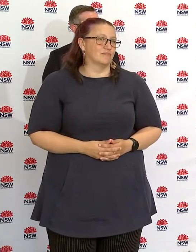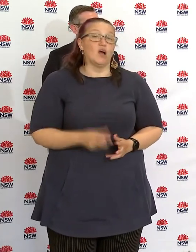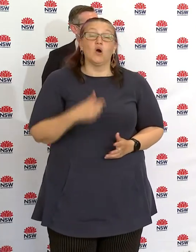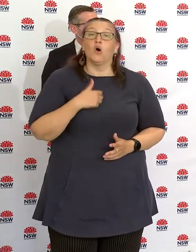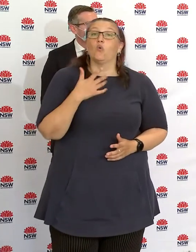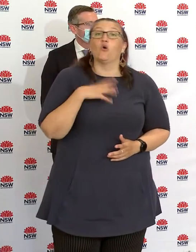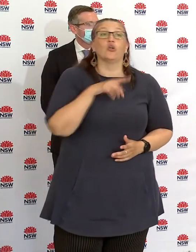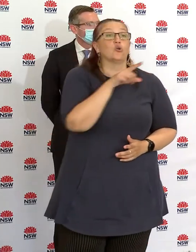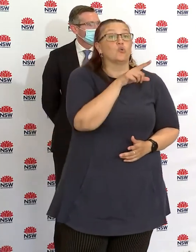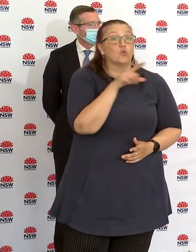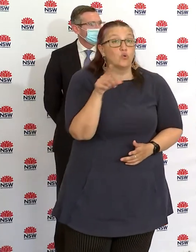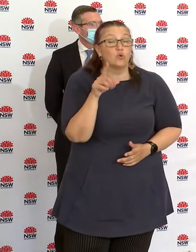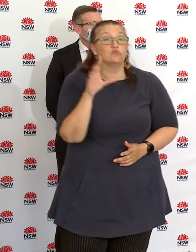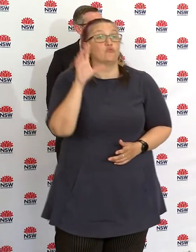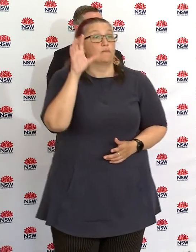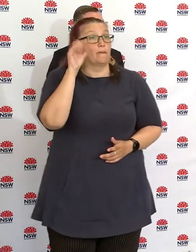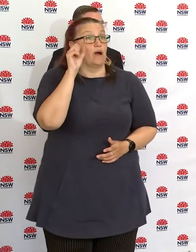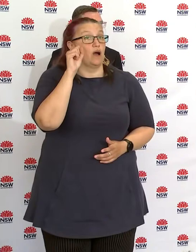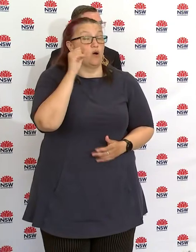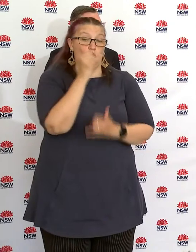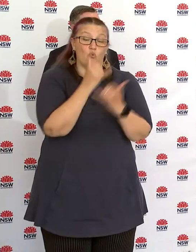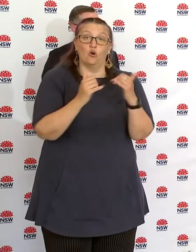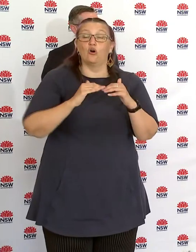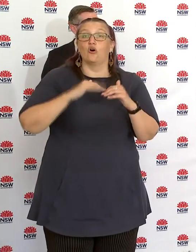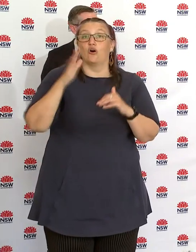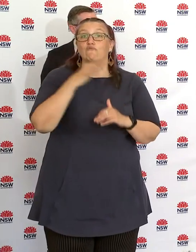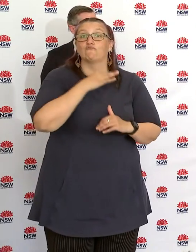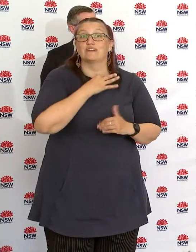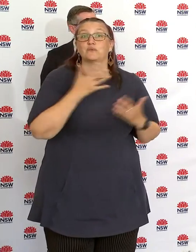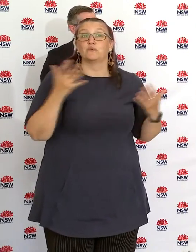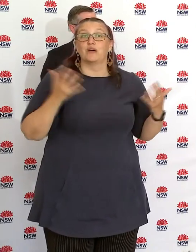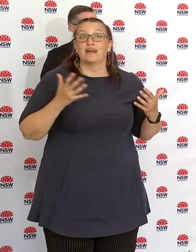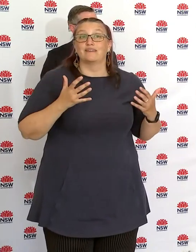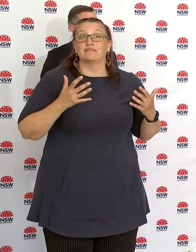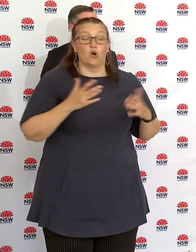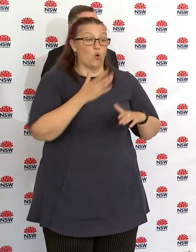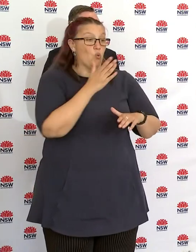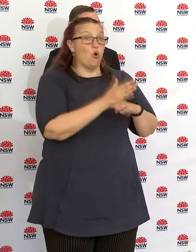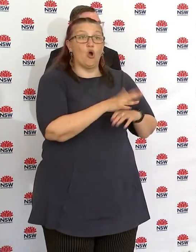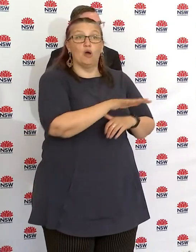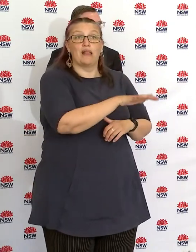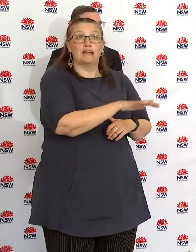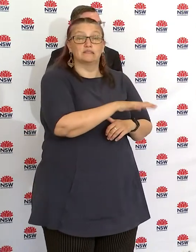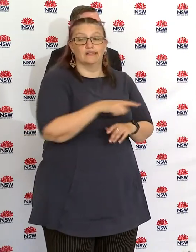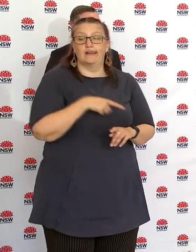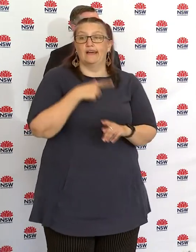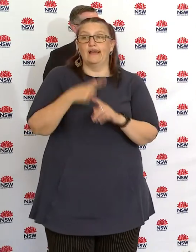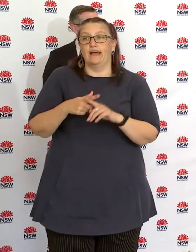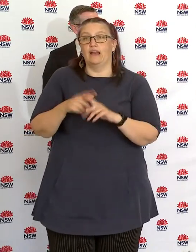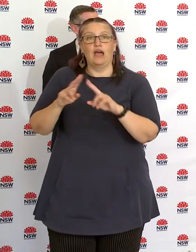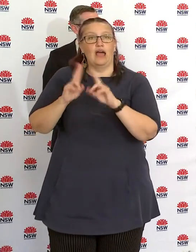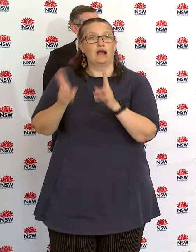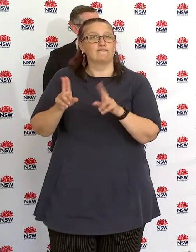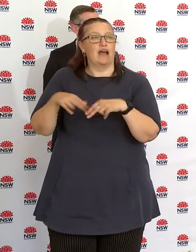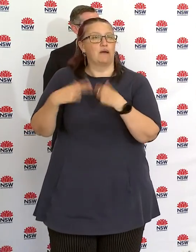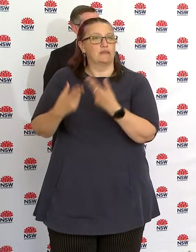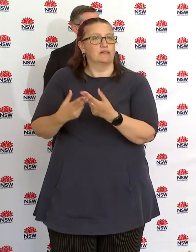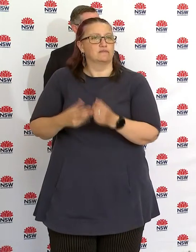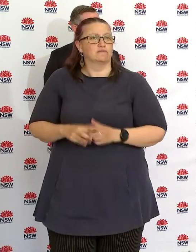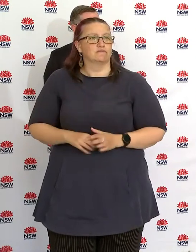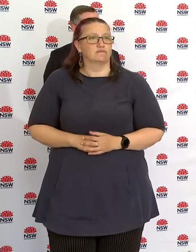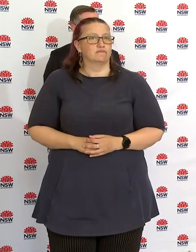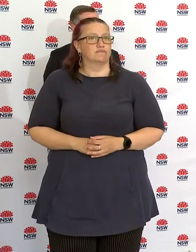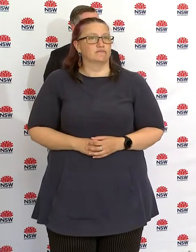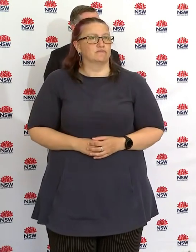household contact and workplaces. And I was so disturbed when I saw images today publicly made available